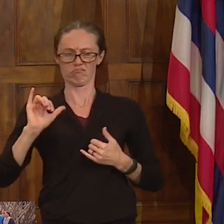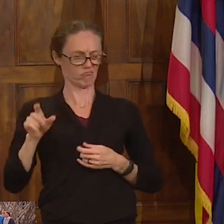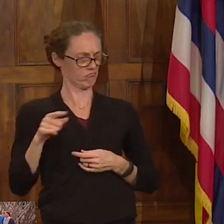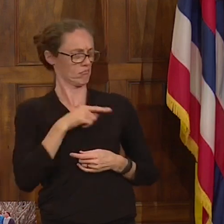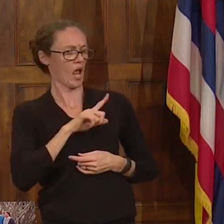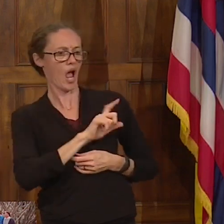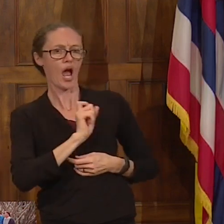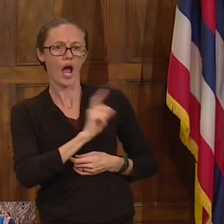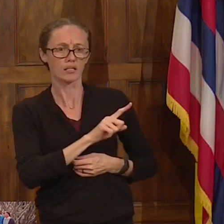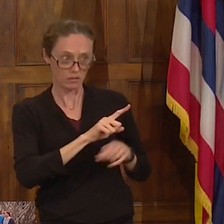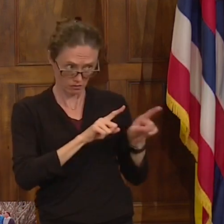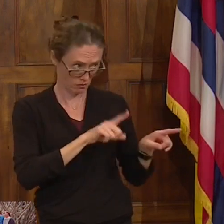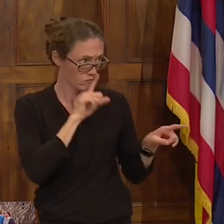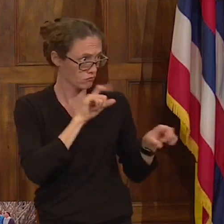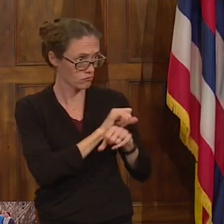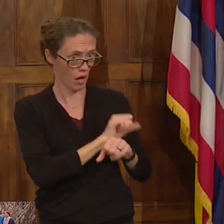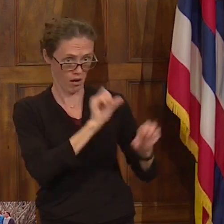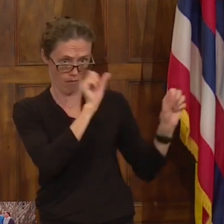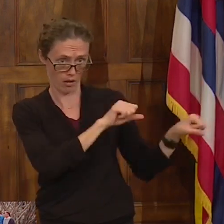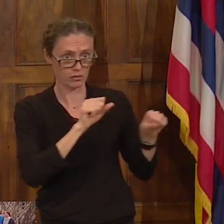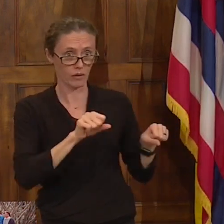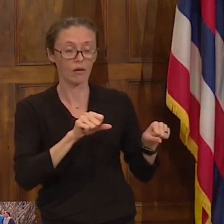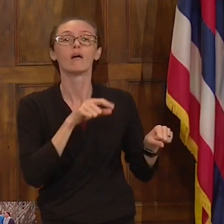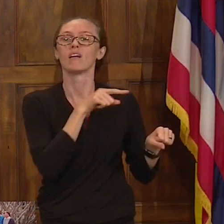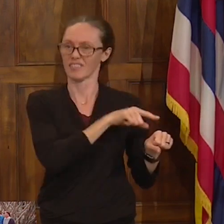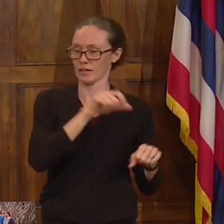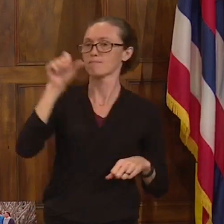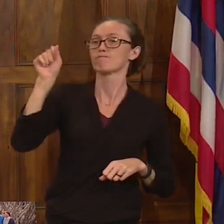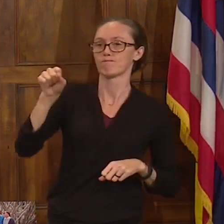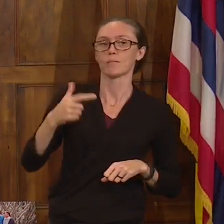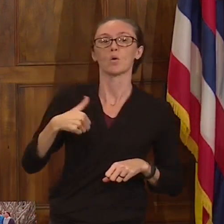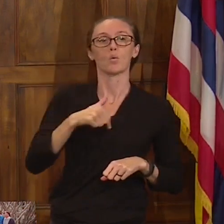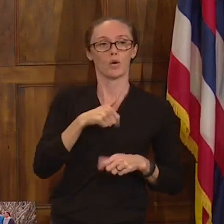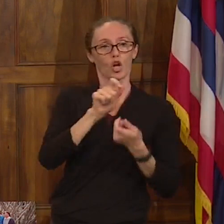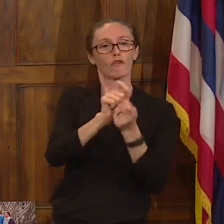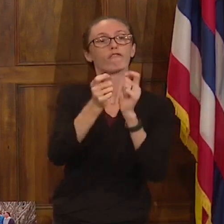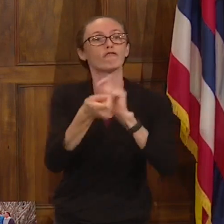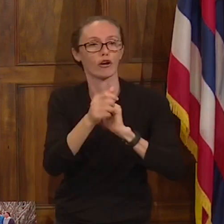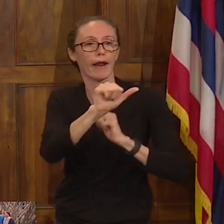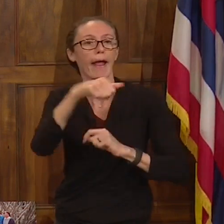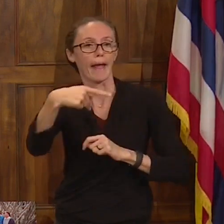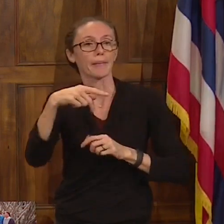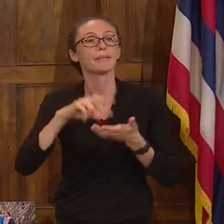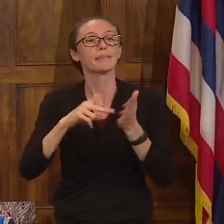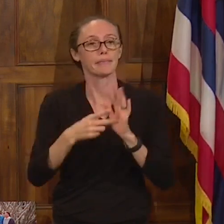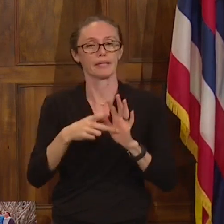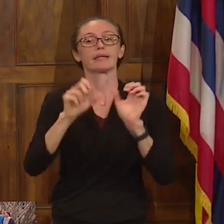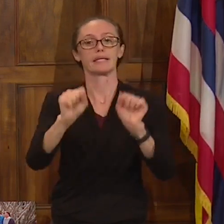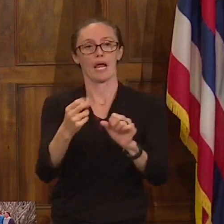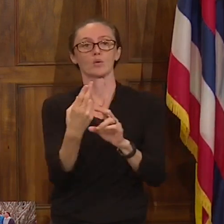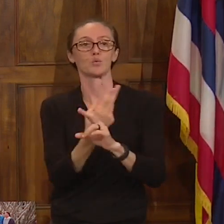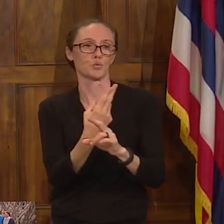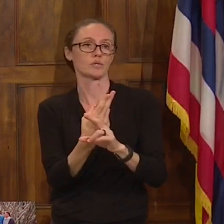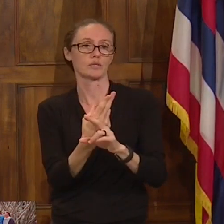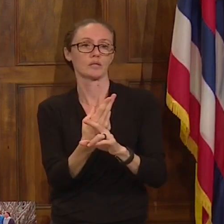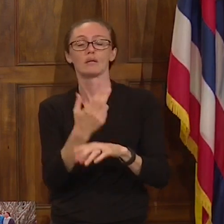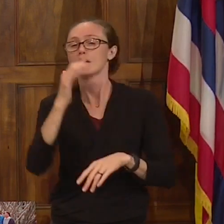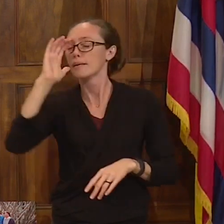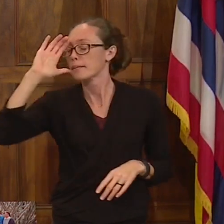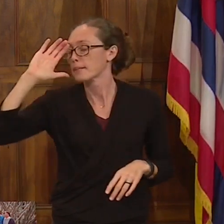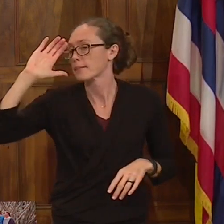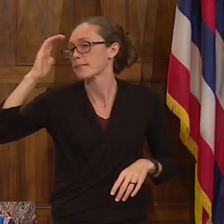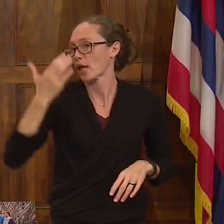from regular use for their banking services for people to be able to activate their card. Apparently,